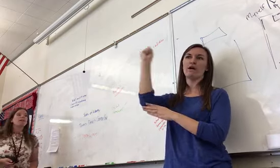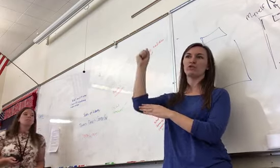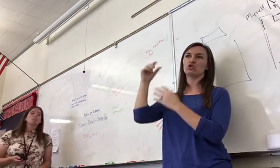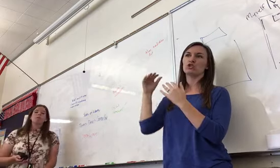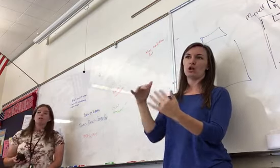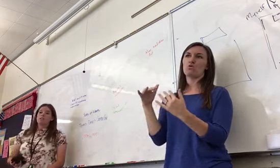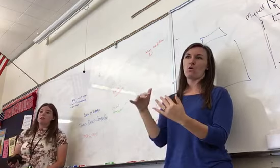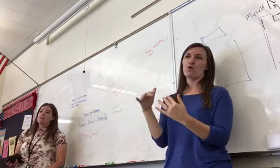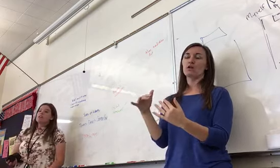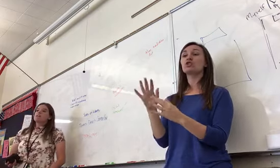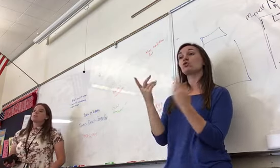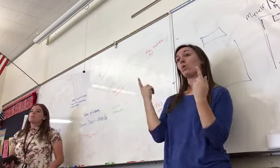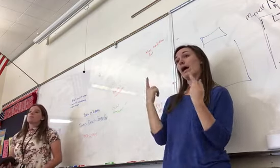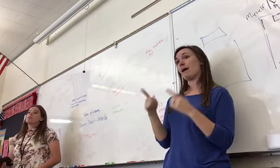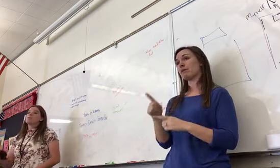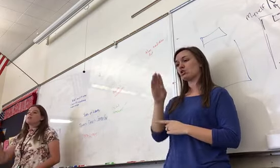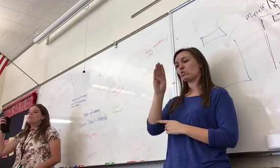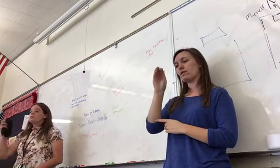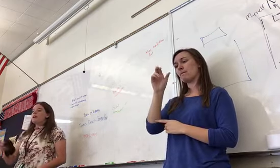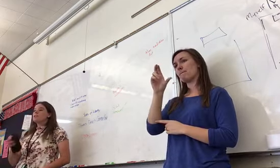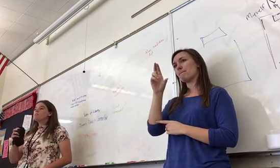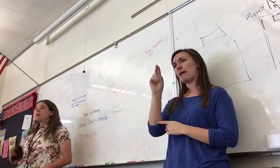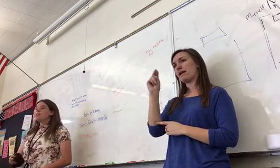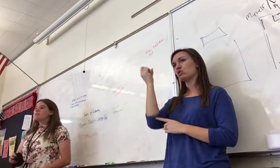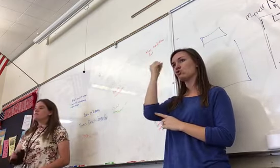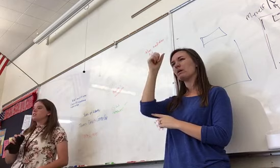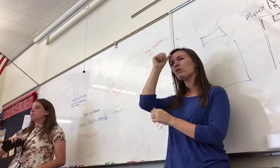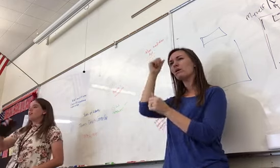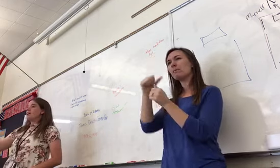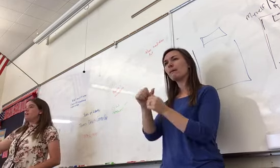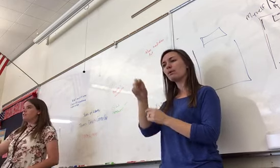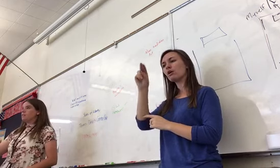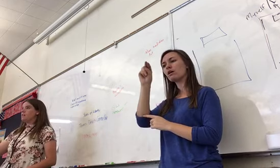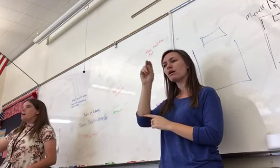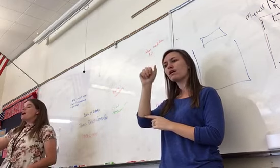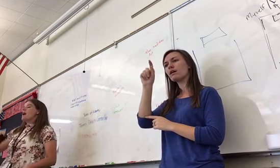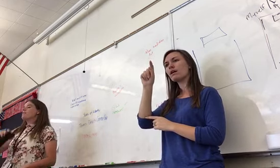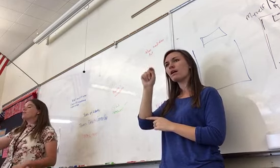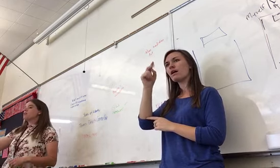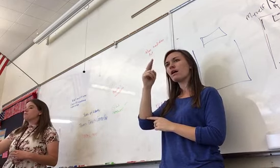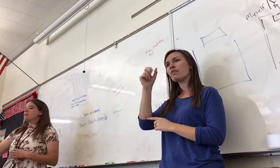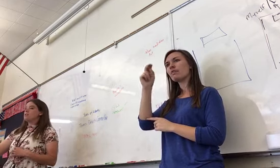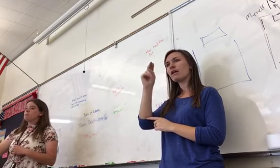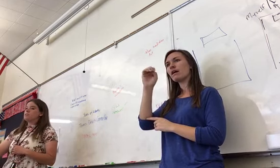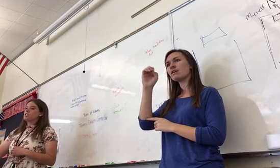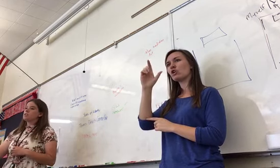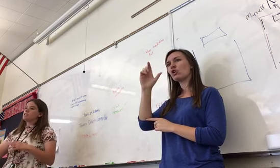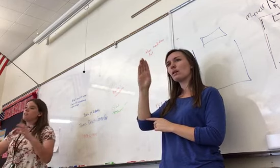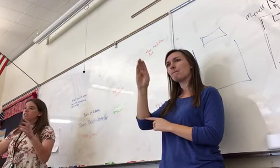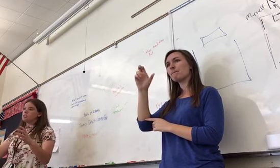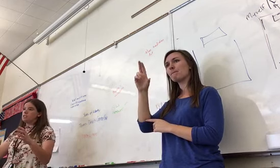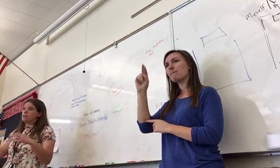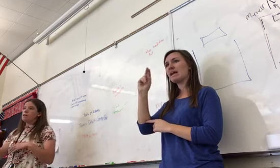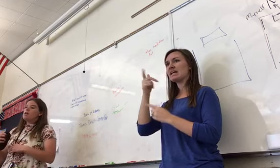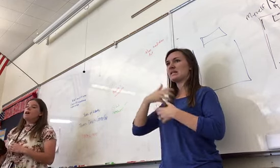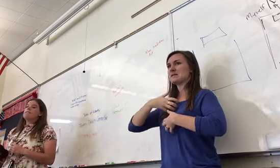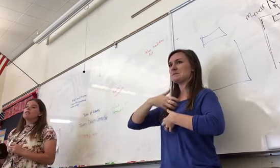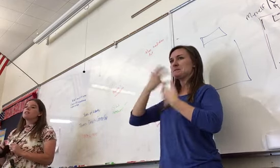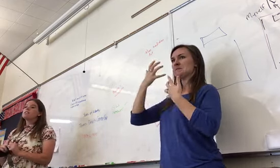Bacon's Rebellion is, remember, Nathaniel Bacon is going to be angry at the government, in particular, of Virginia. And they're going